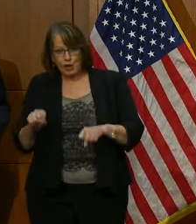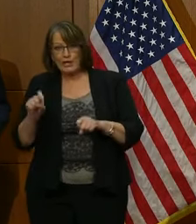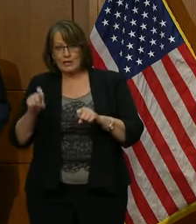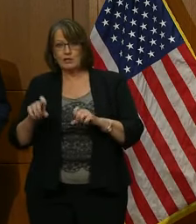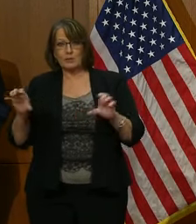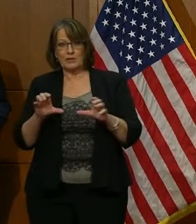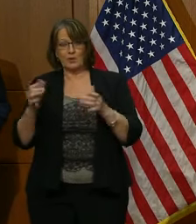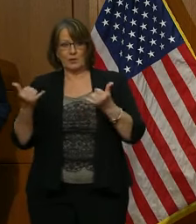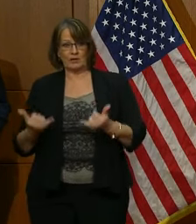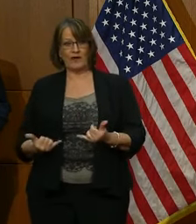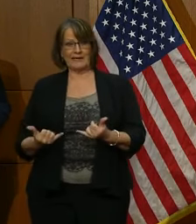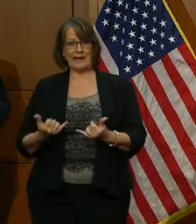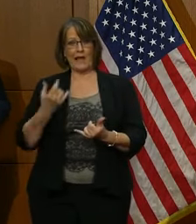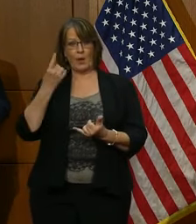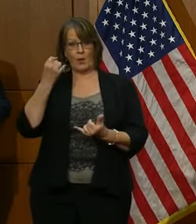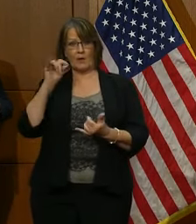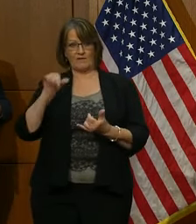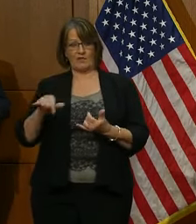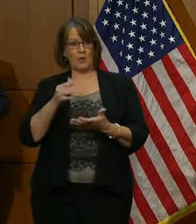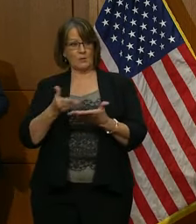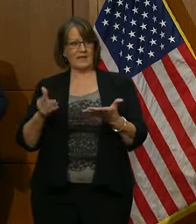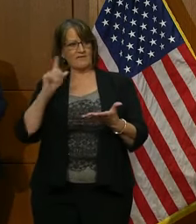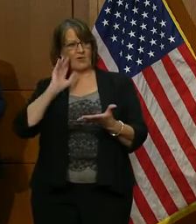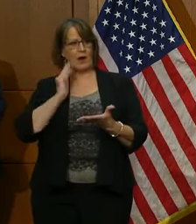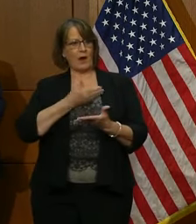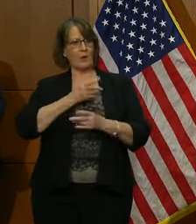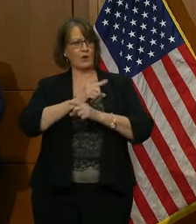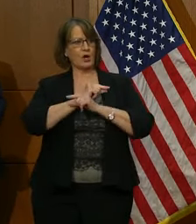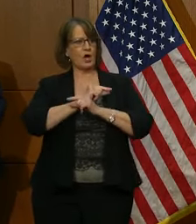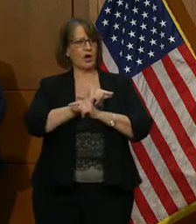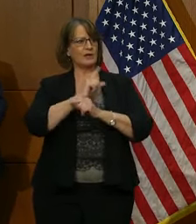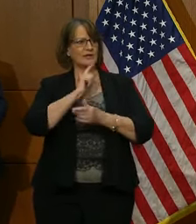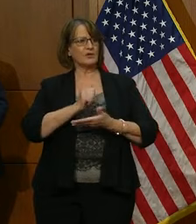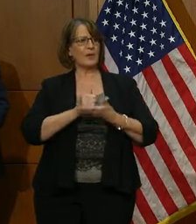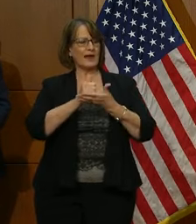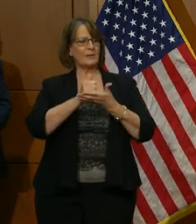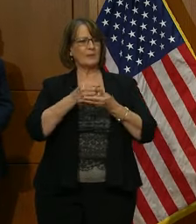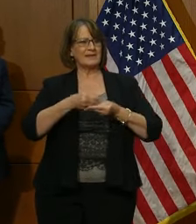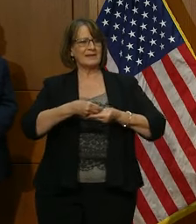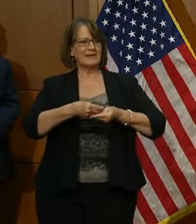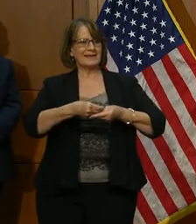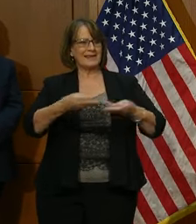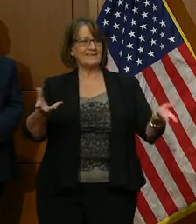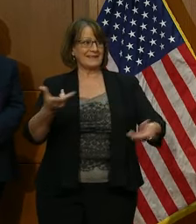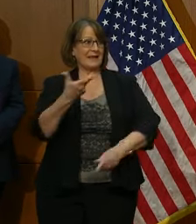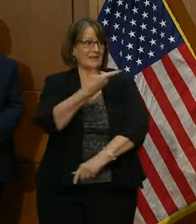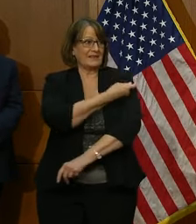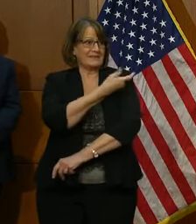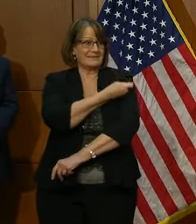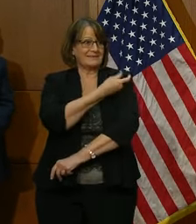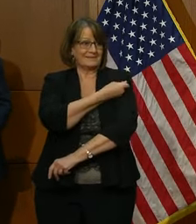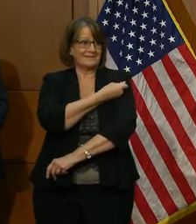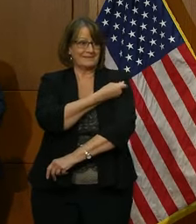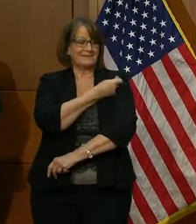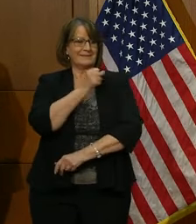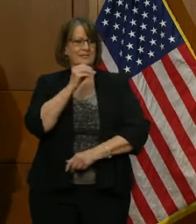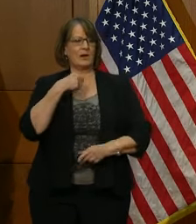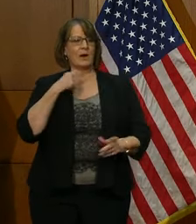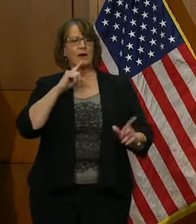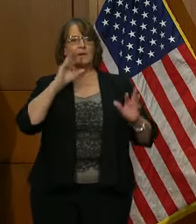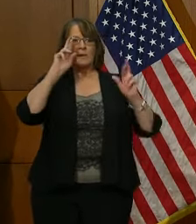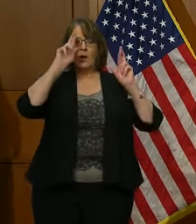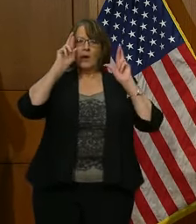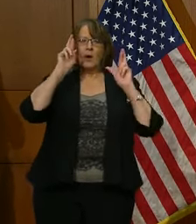now, and one of those things for our Guard is to help with the distribution of vaccinations. So I am hopeful that